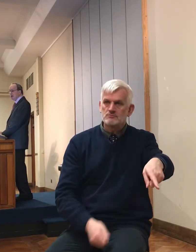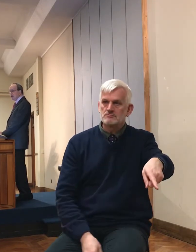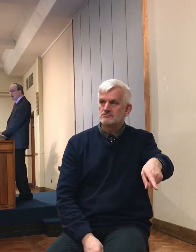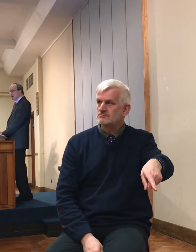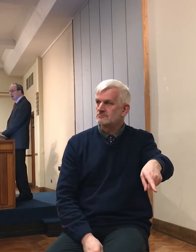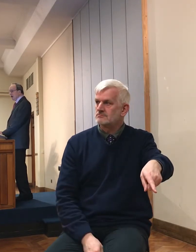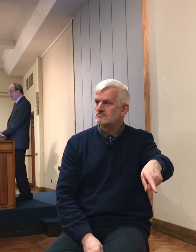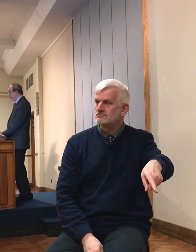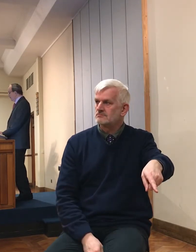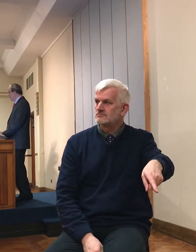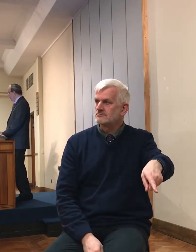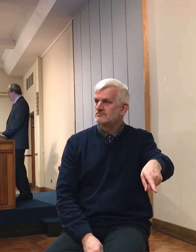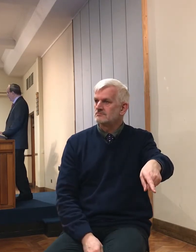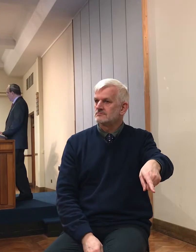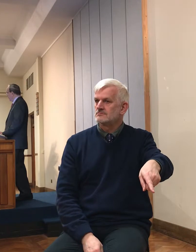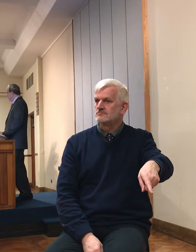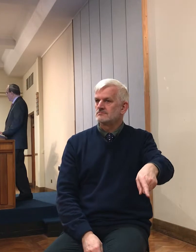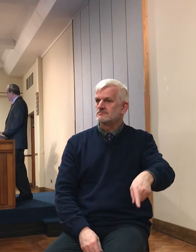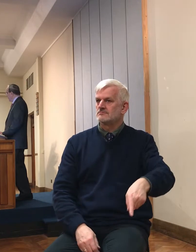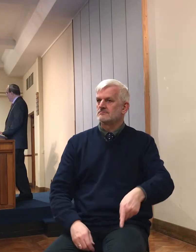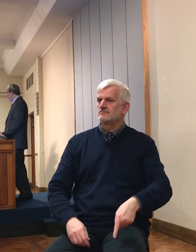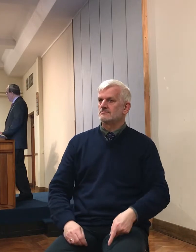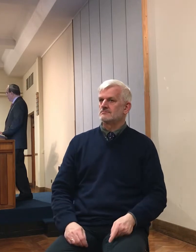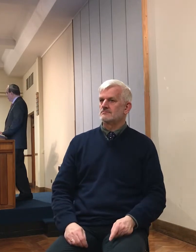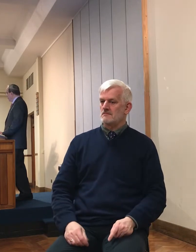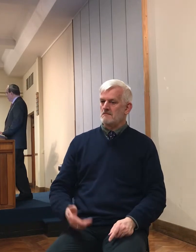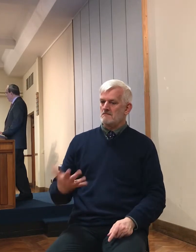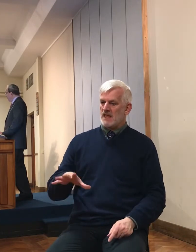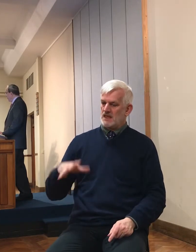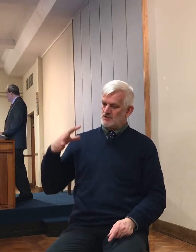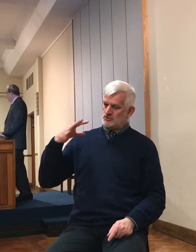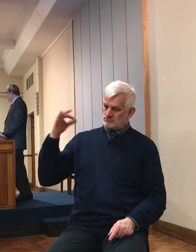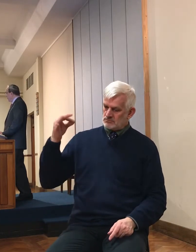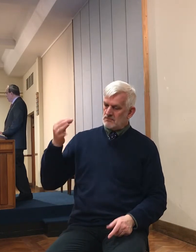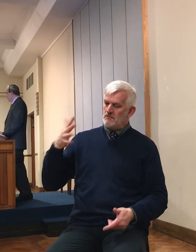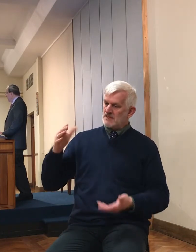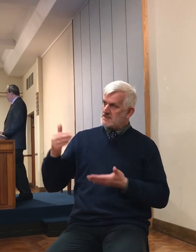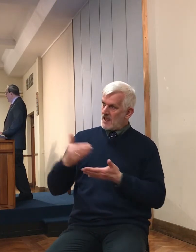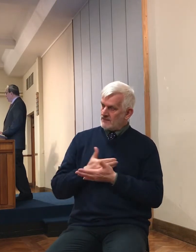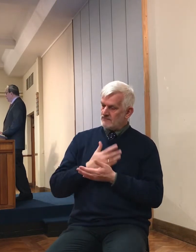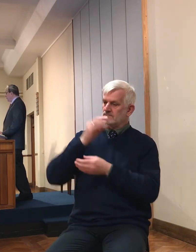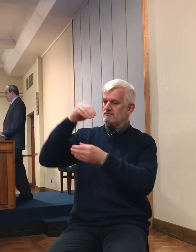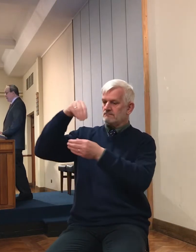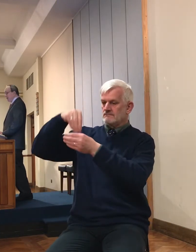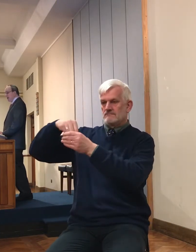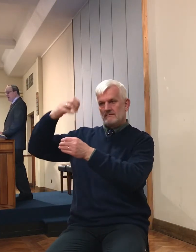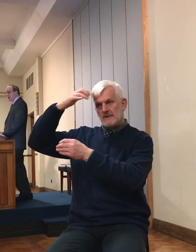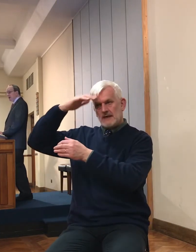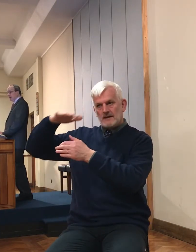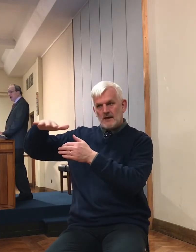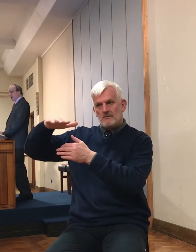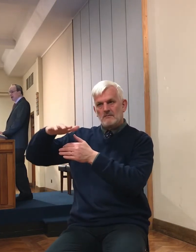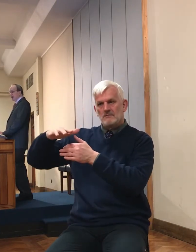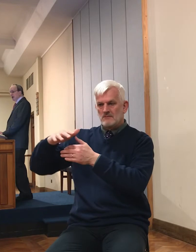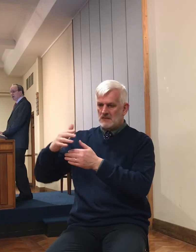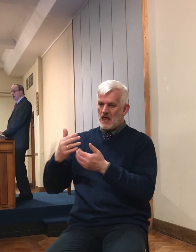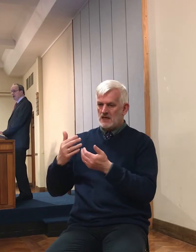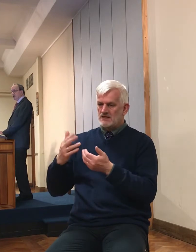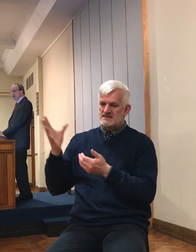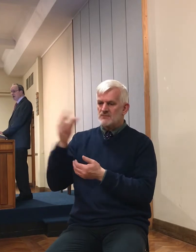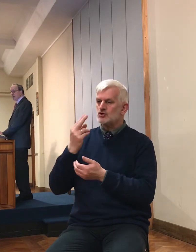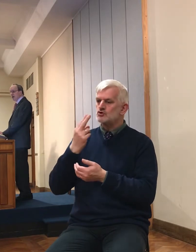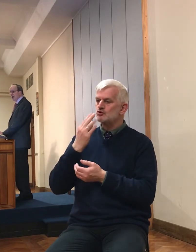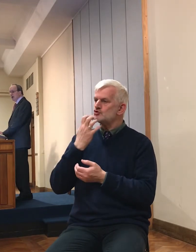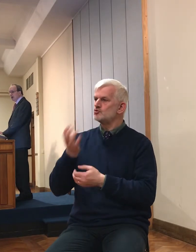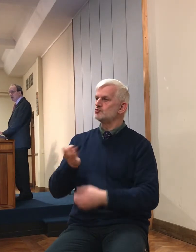and those Gentiles who were brought in and who are elect and saved. And